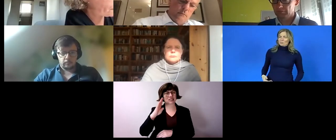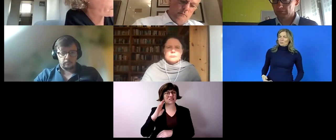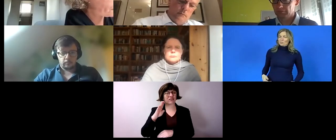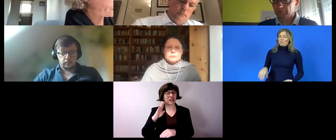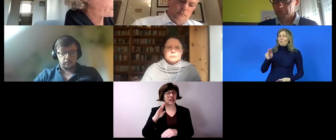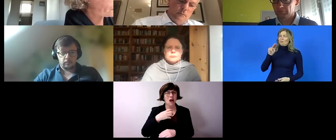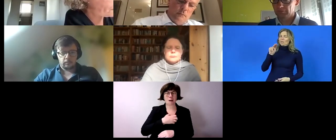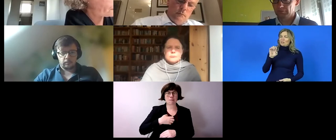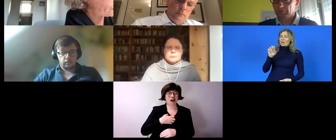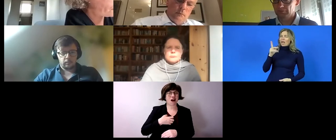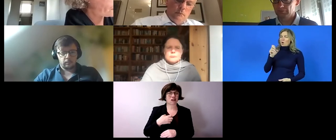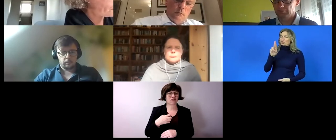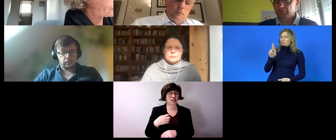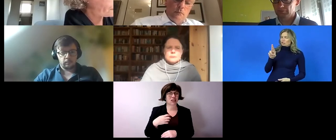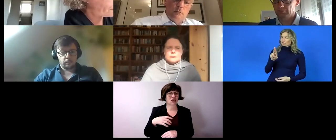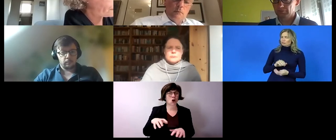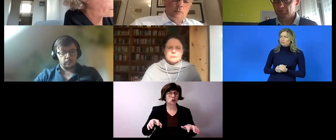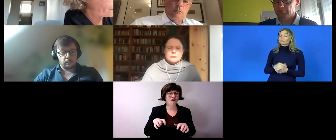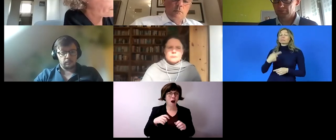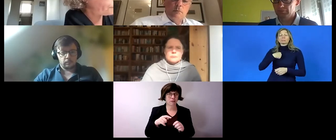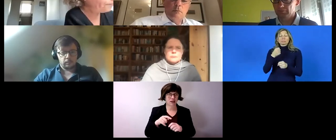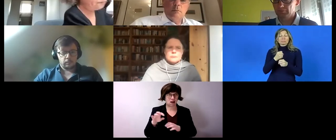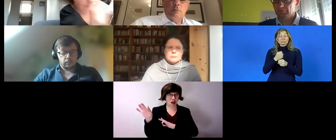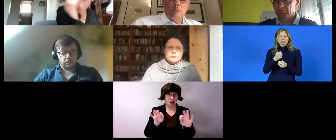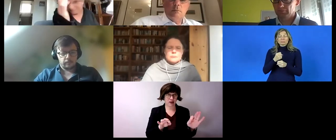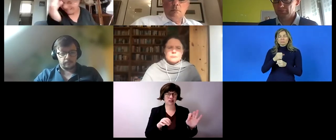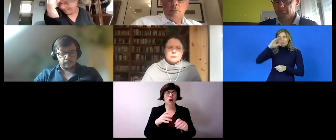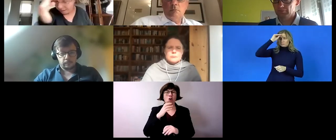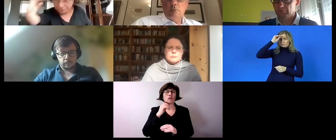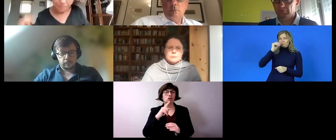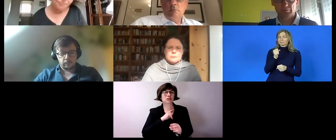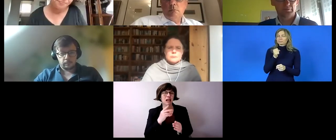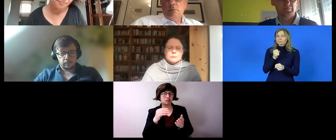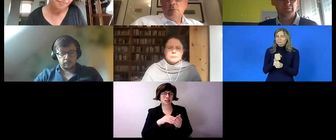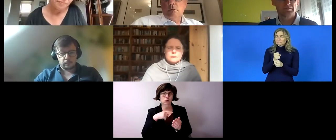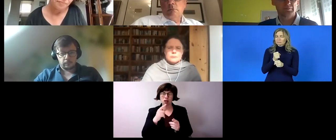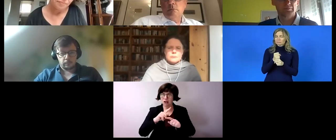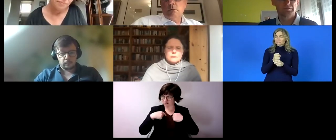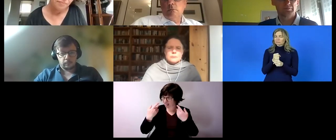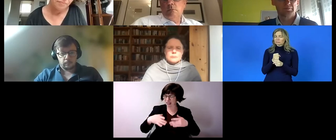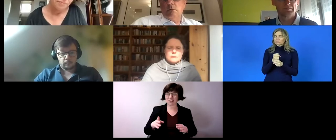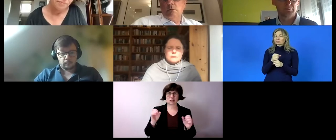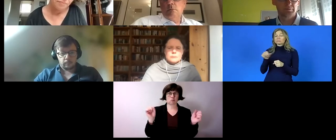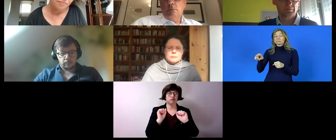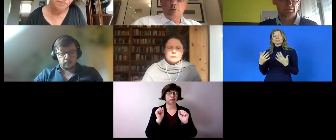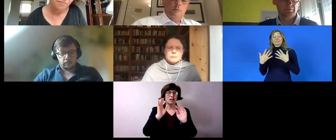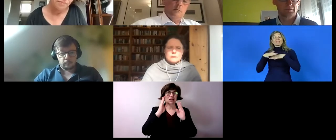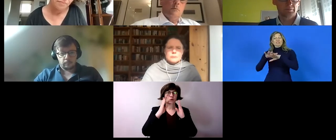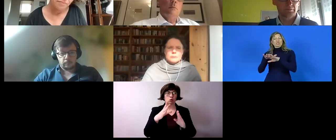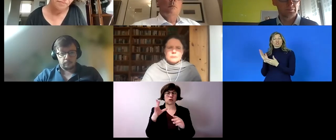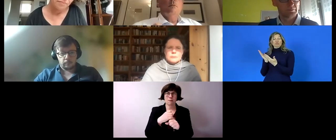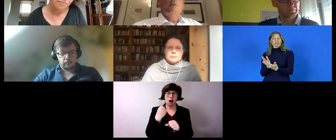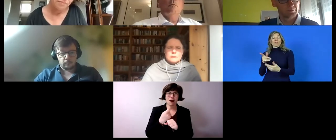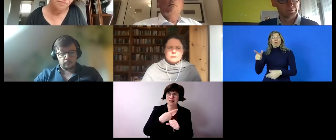i work in the um integration service in bavaria